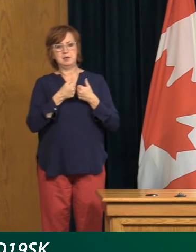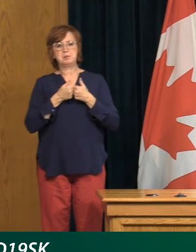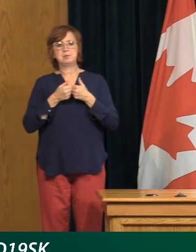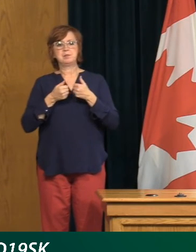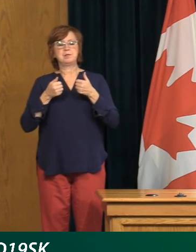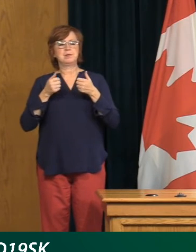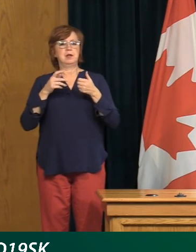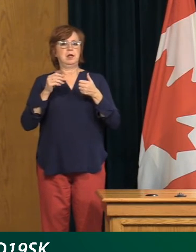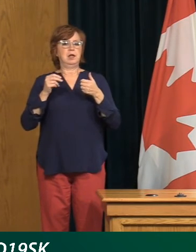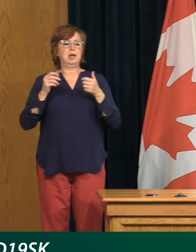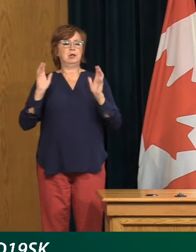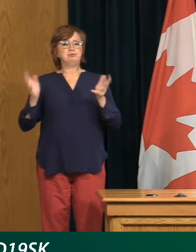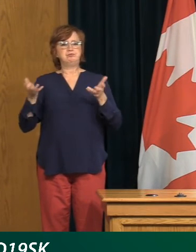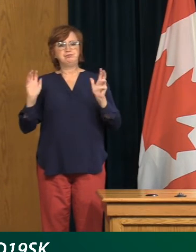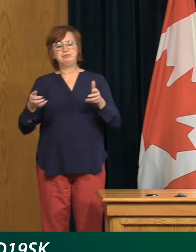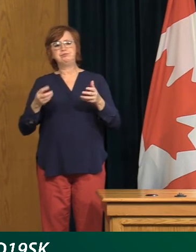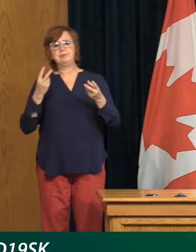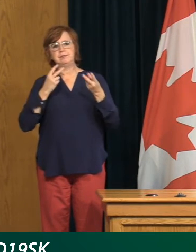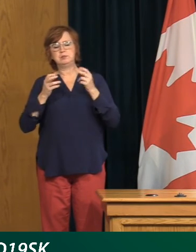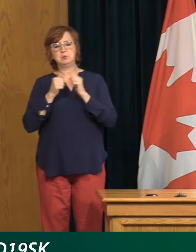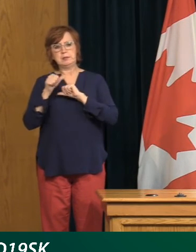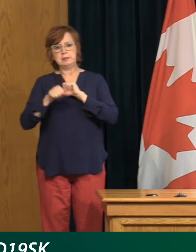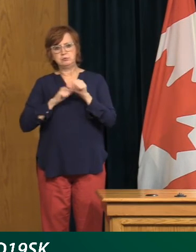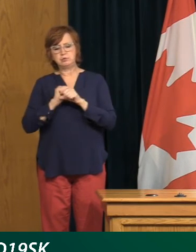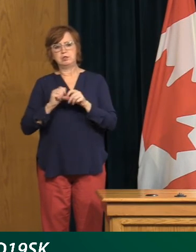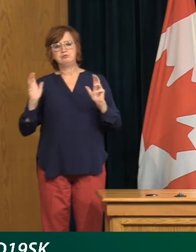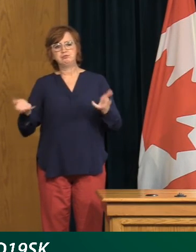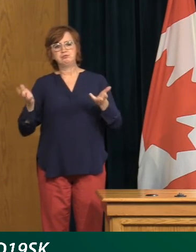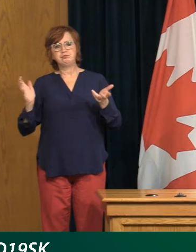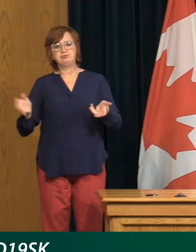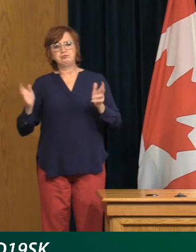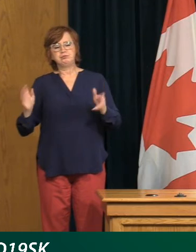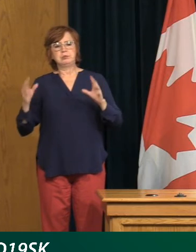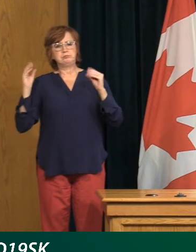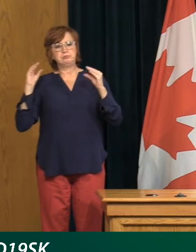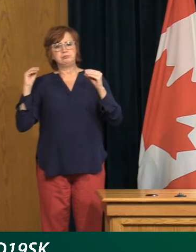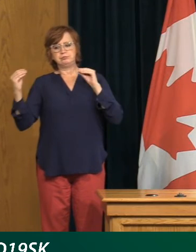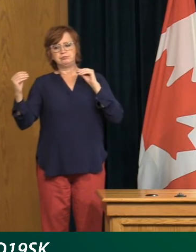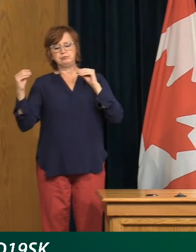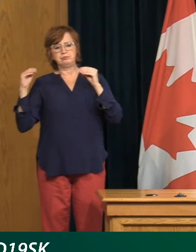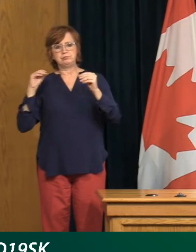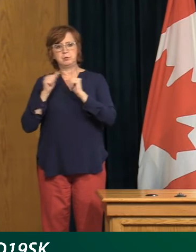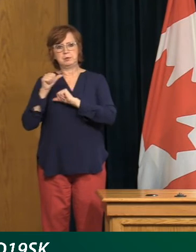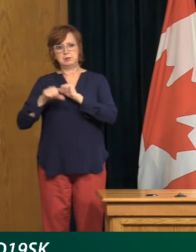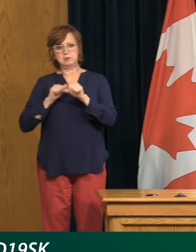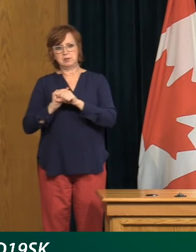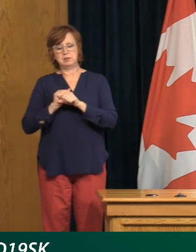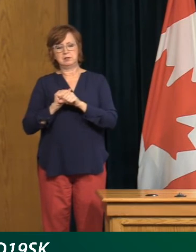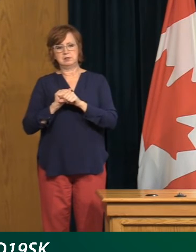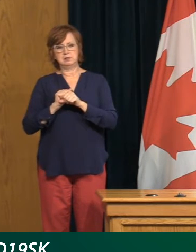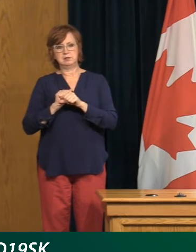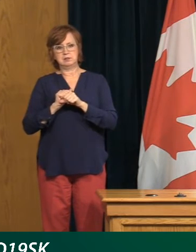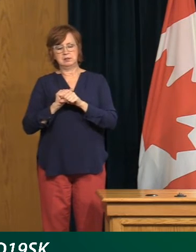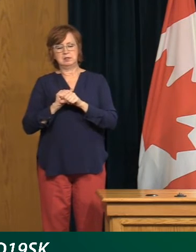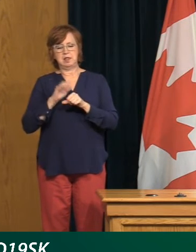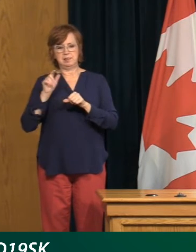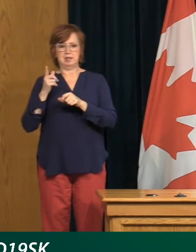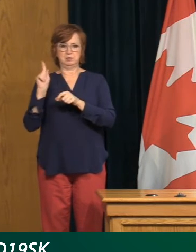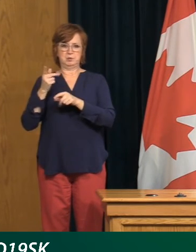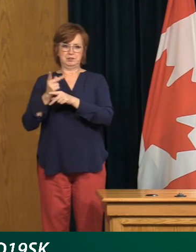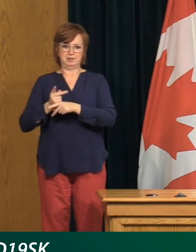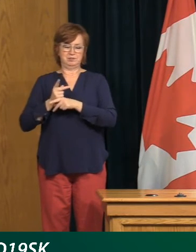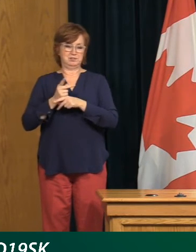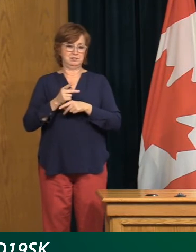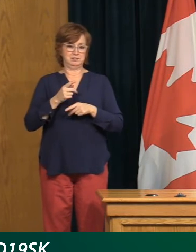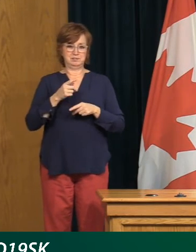know, you're sitting and meeting other team members. And that's where we need to be extremely careful. You know, it doesn't come naturally to